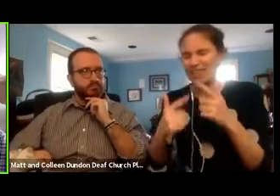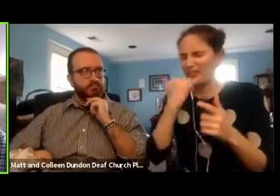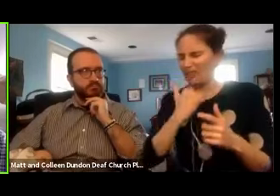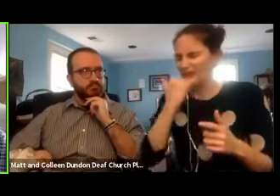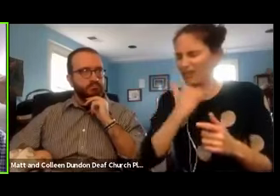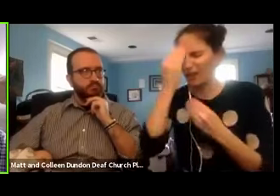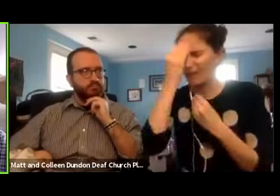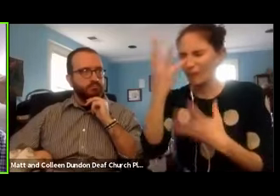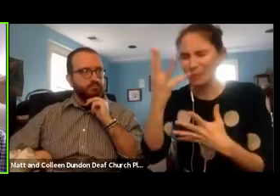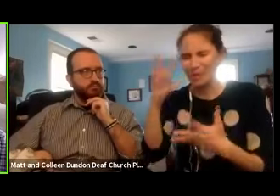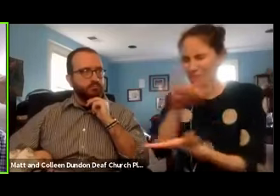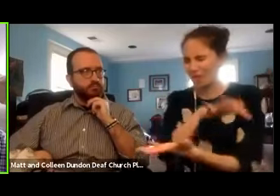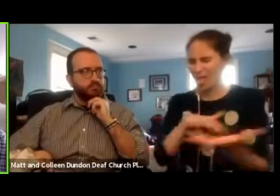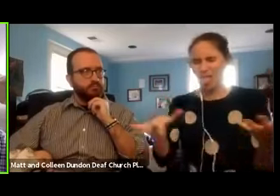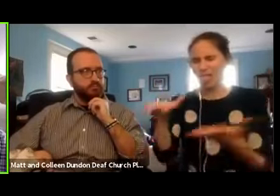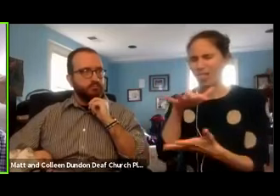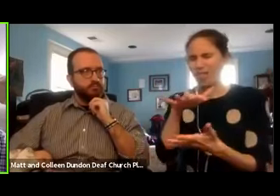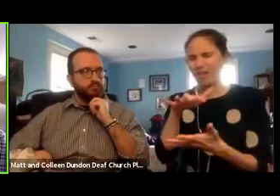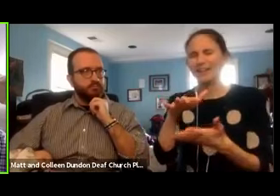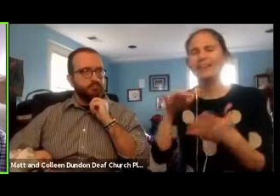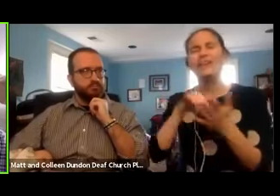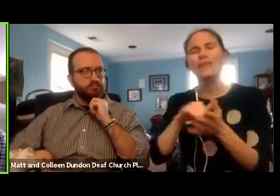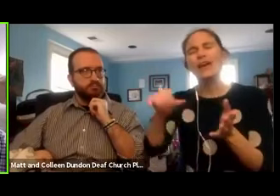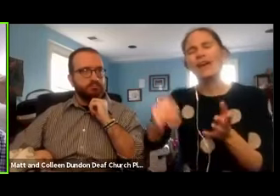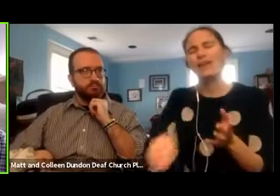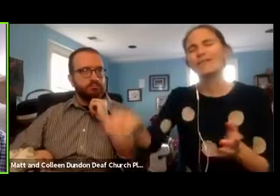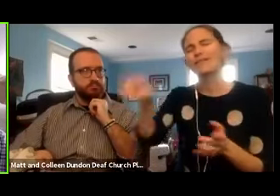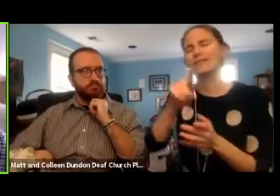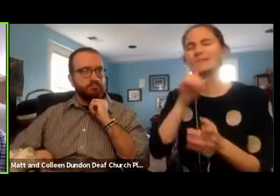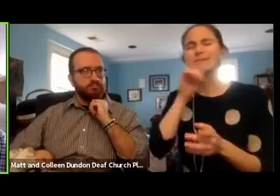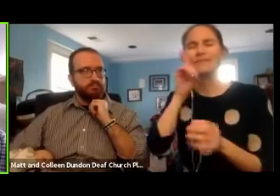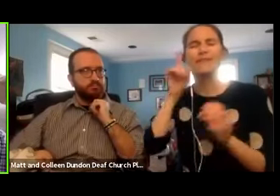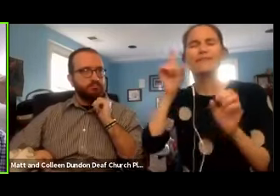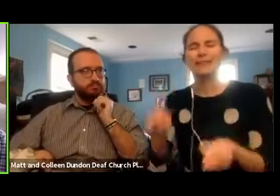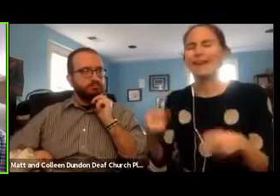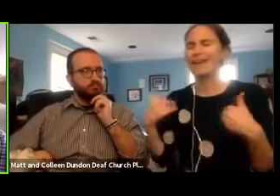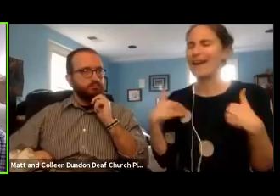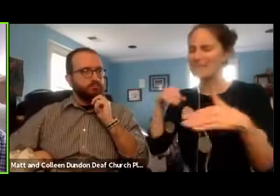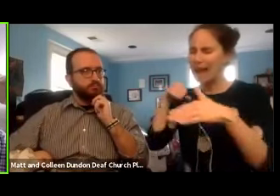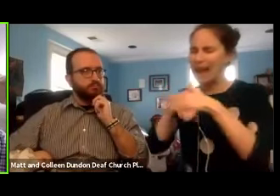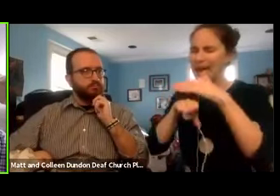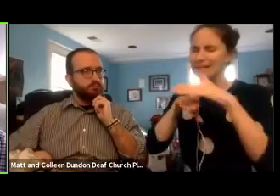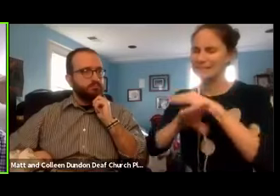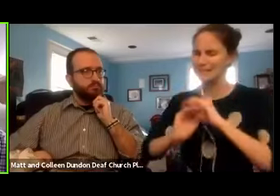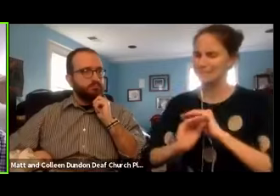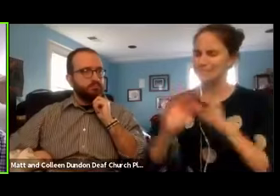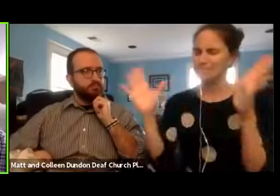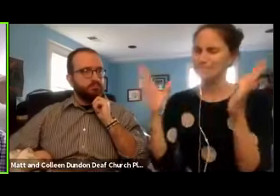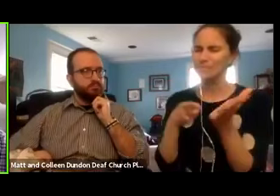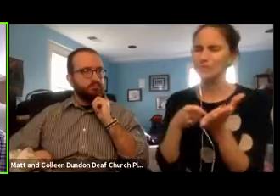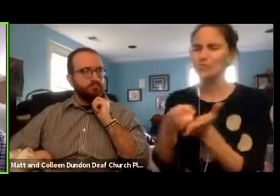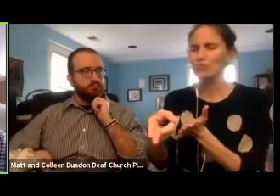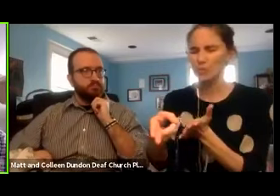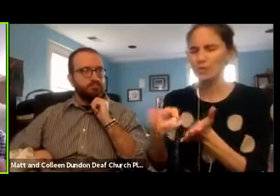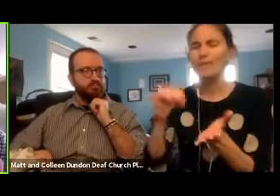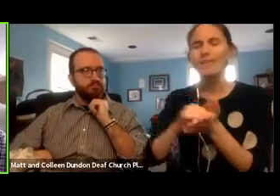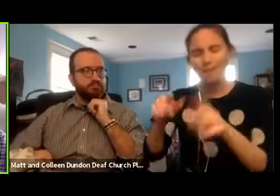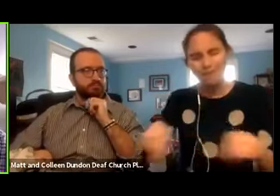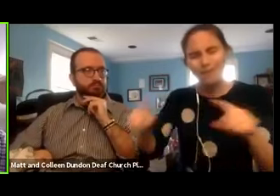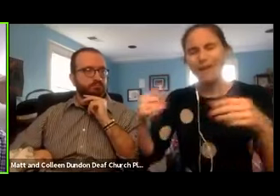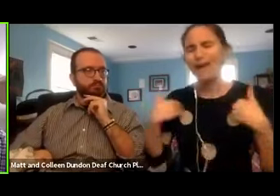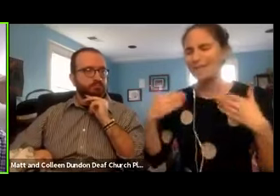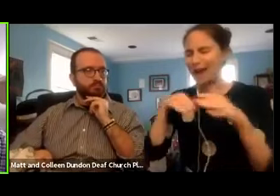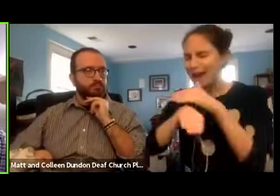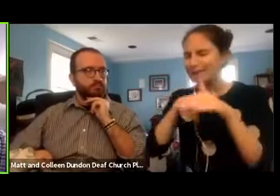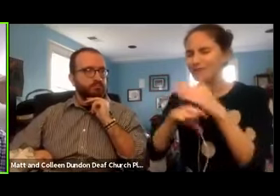Dear Father, may they be able to have access to truth. And may they be able to have access to the gospel's truth.